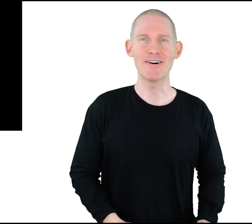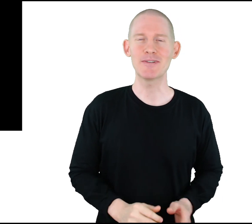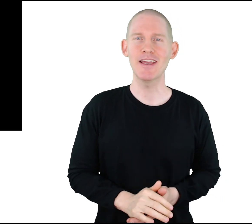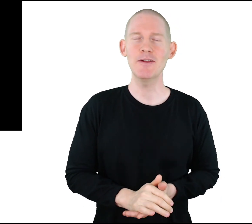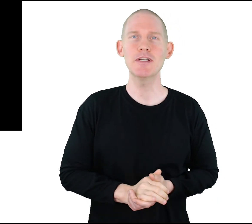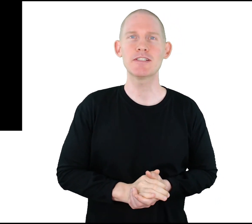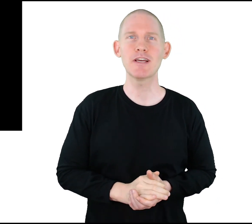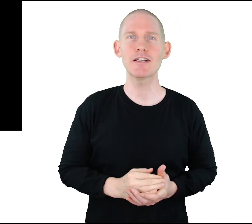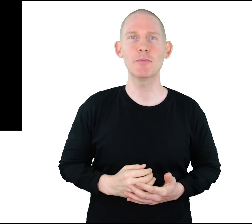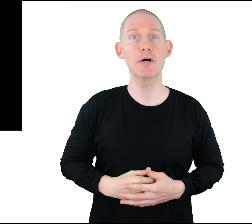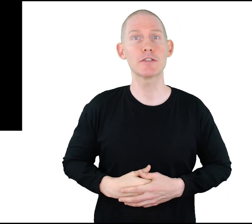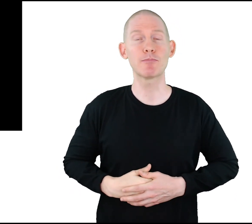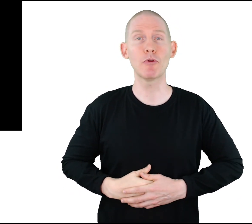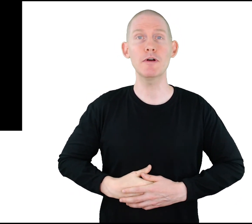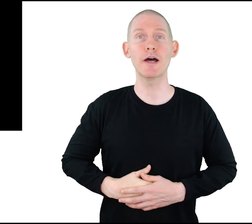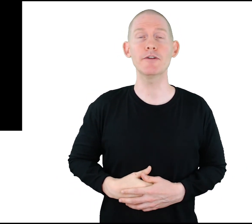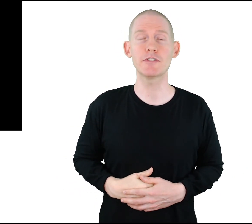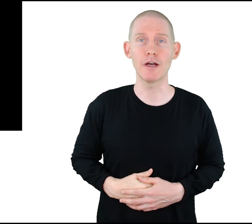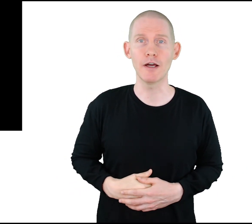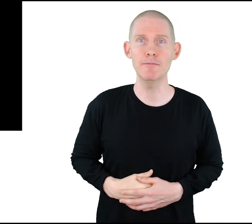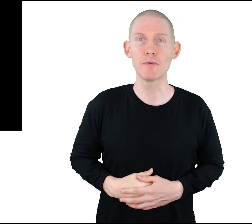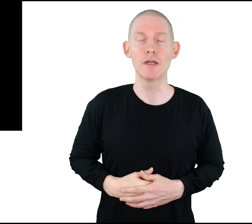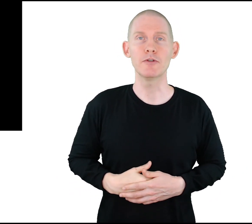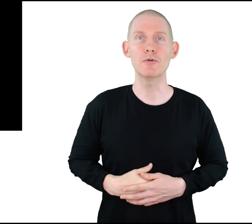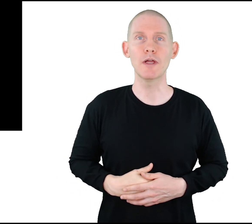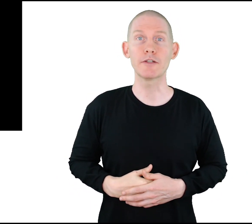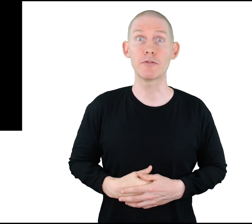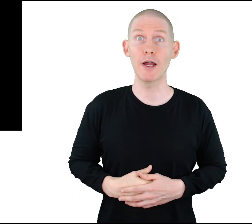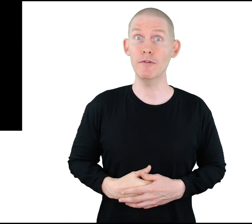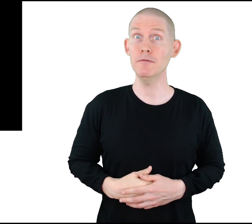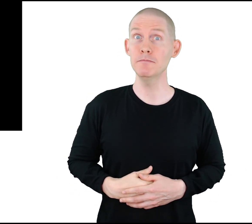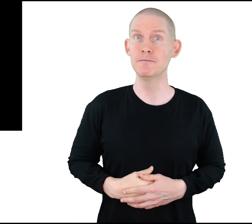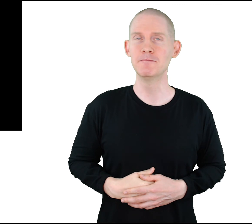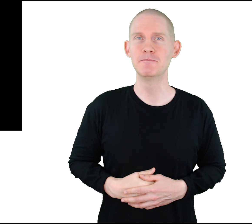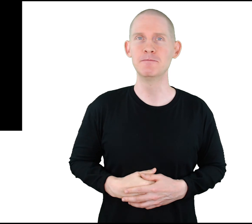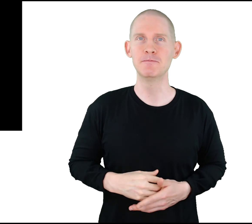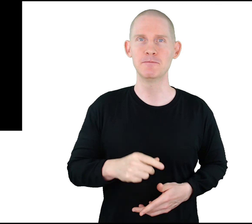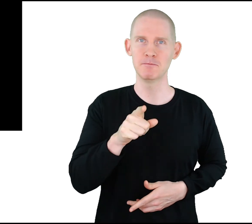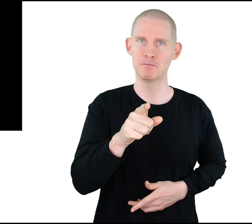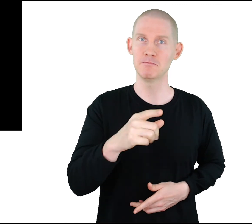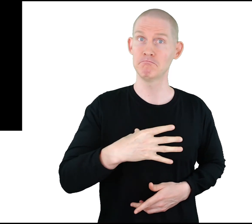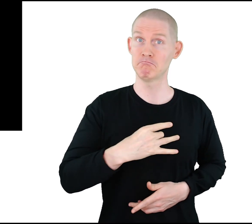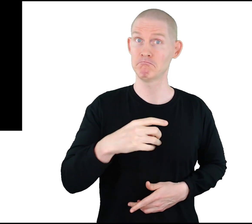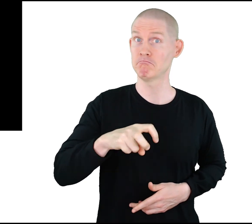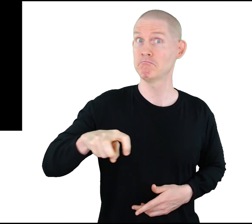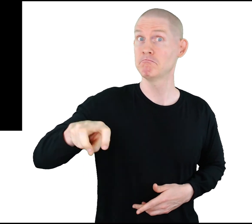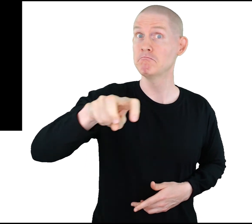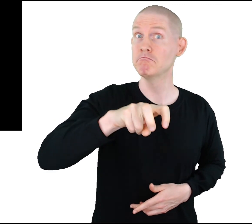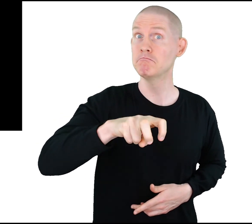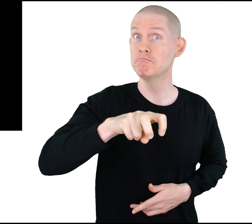Okay. We just talked about and explored how to sign. You like travel. I'll be right back.